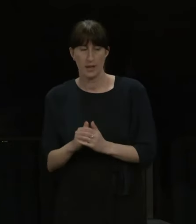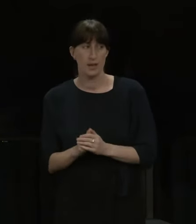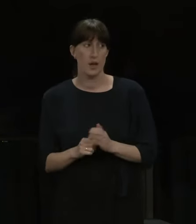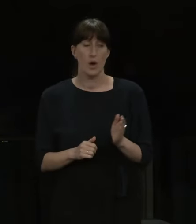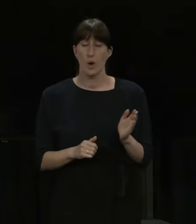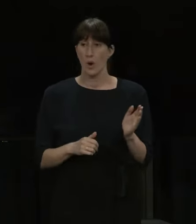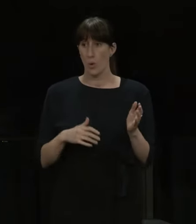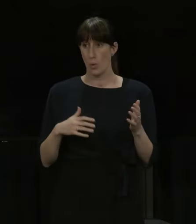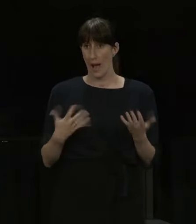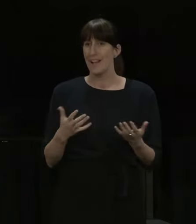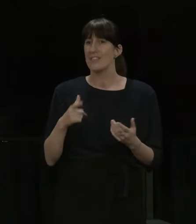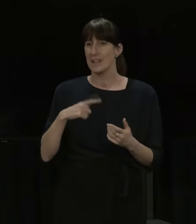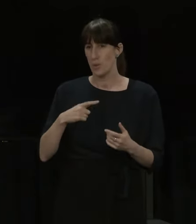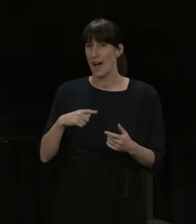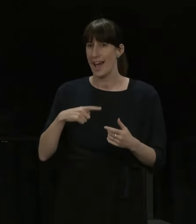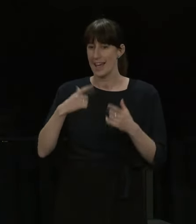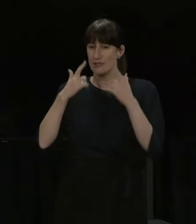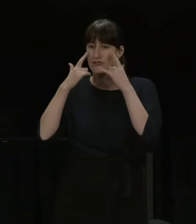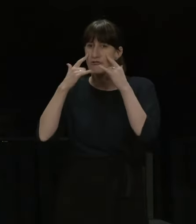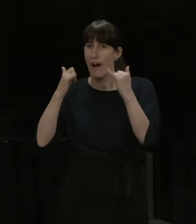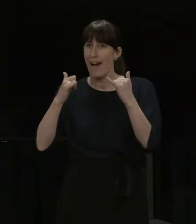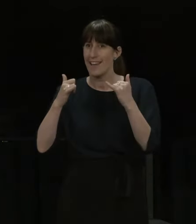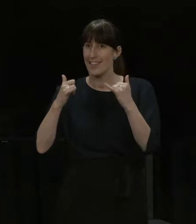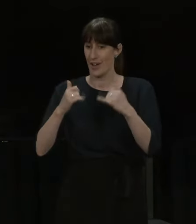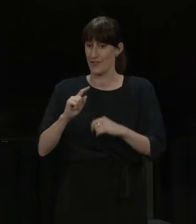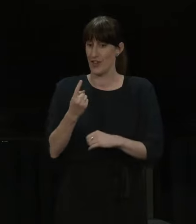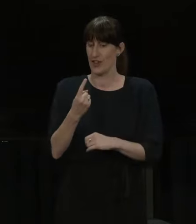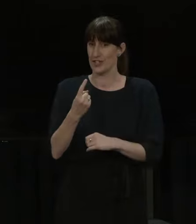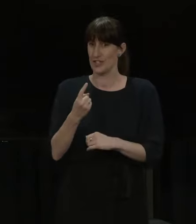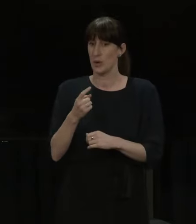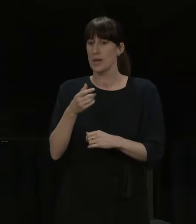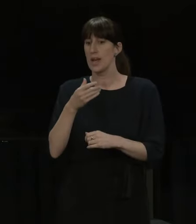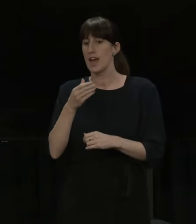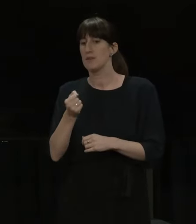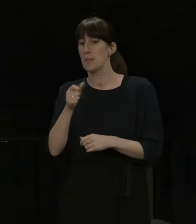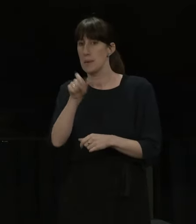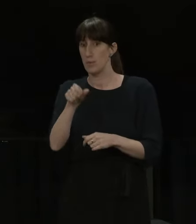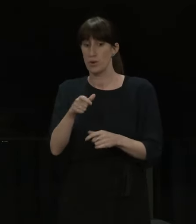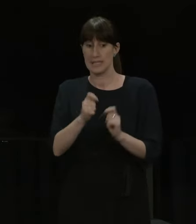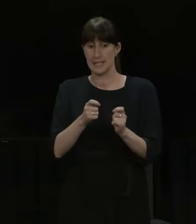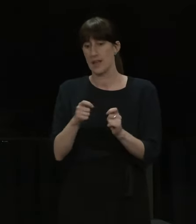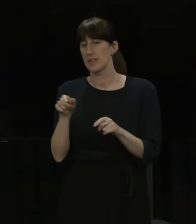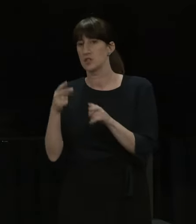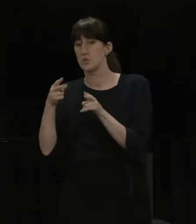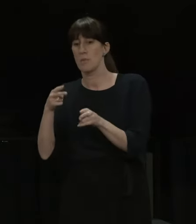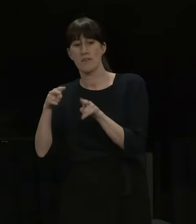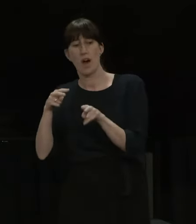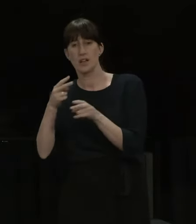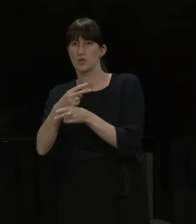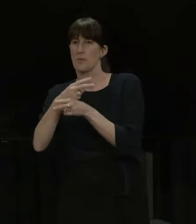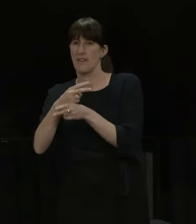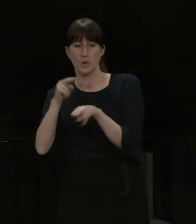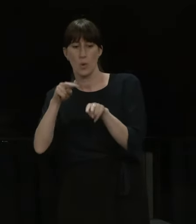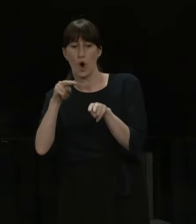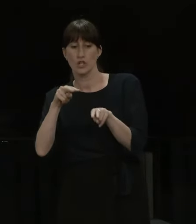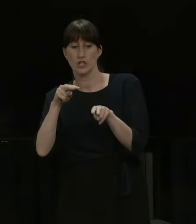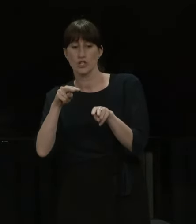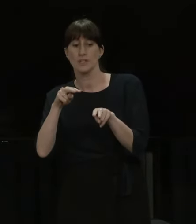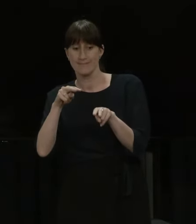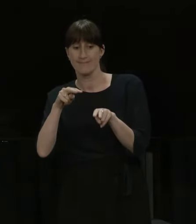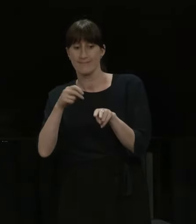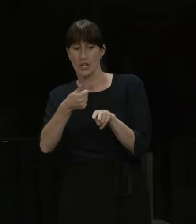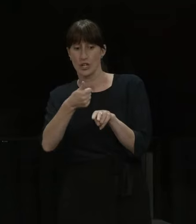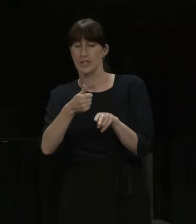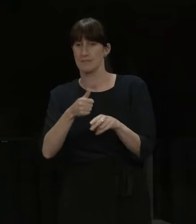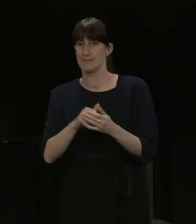had people who knew how to supervise the use of the tests, but also that we could collect information on what the results of the